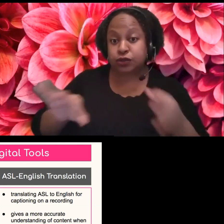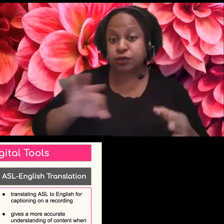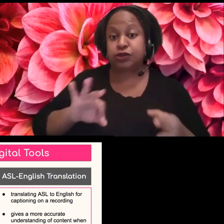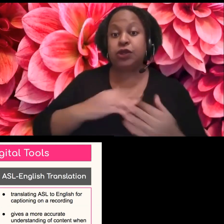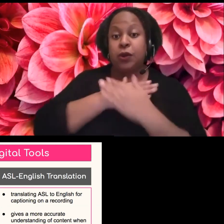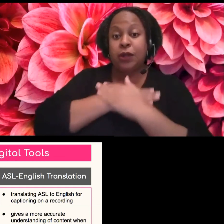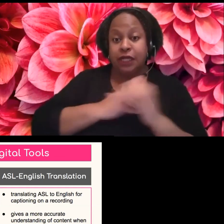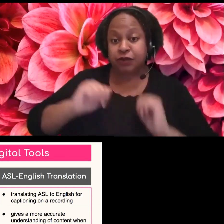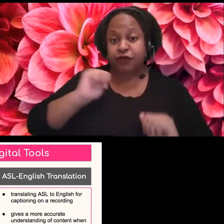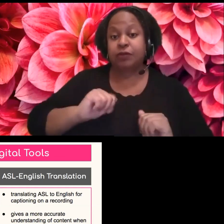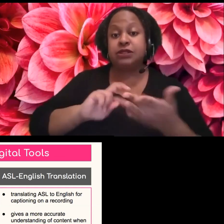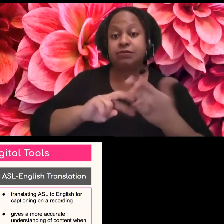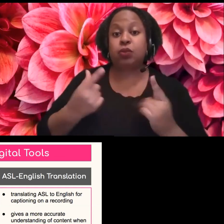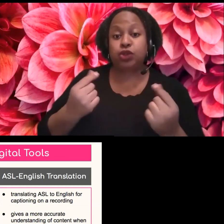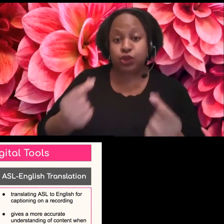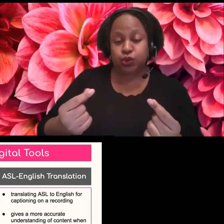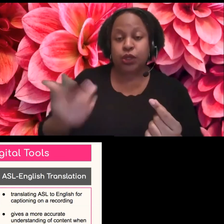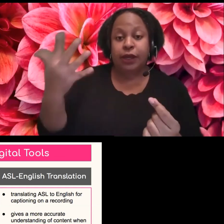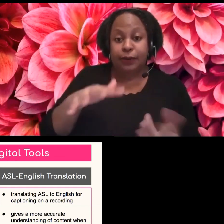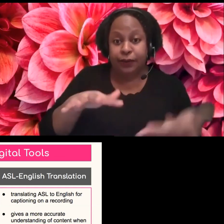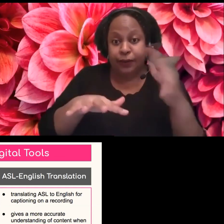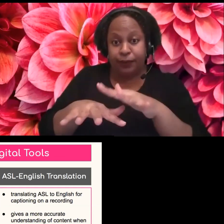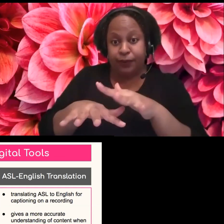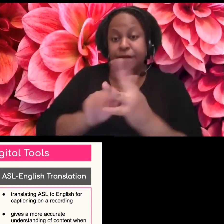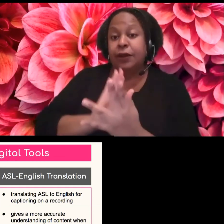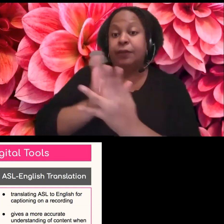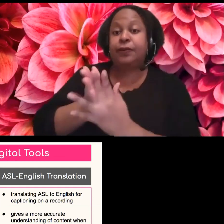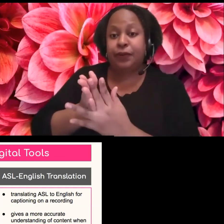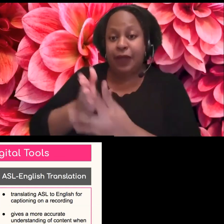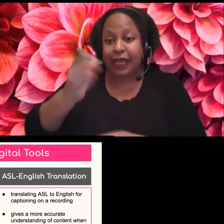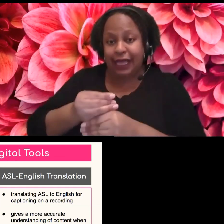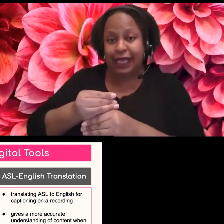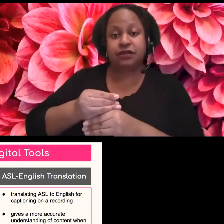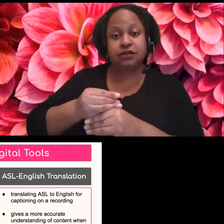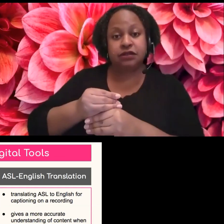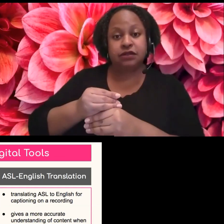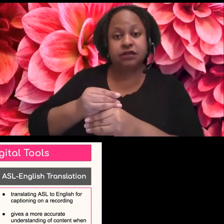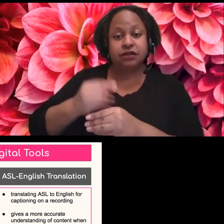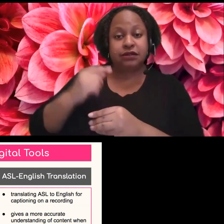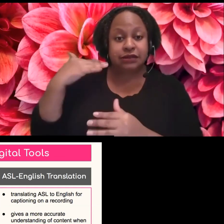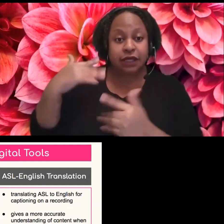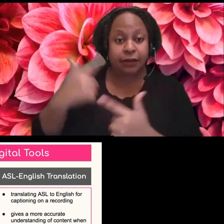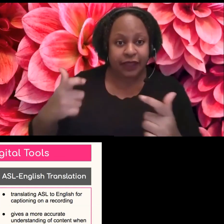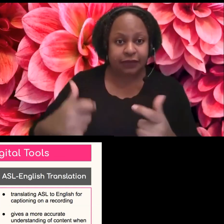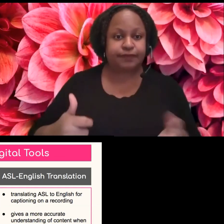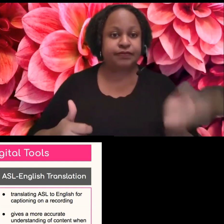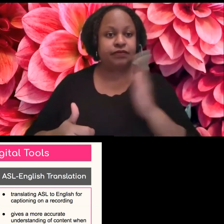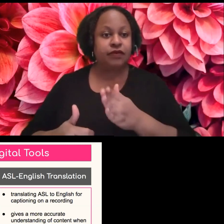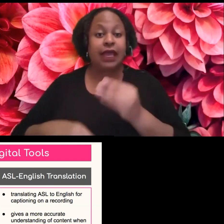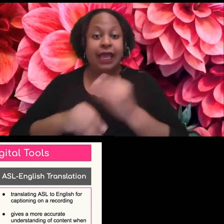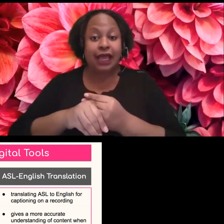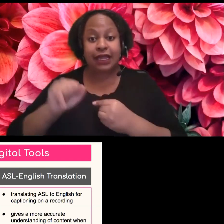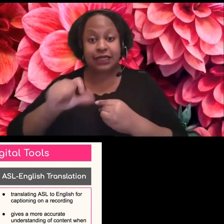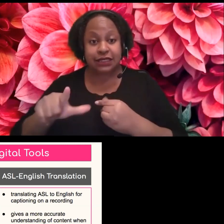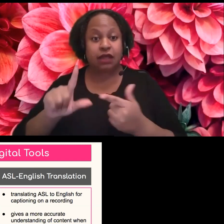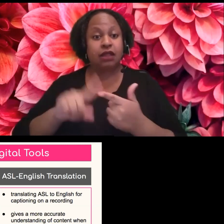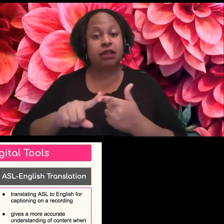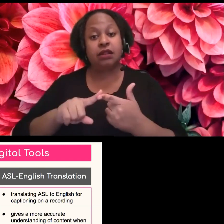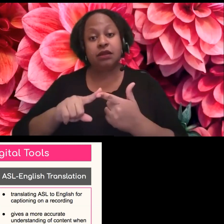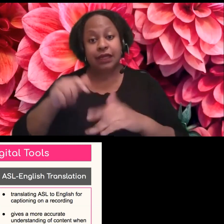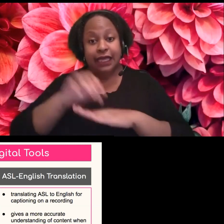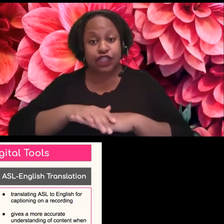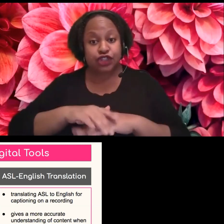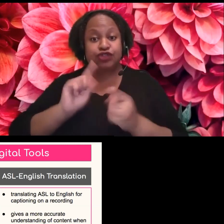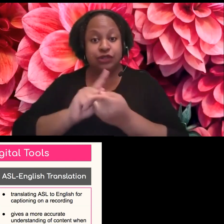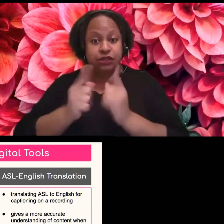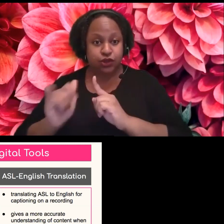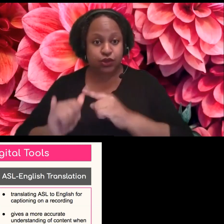also did put here ASL to English translation. Uh, and that's why I put that spectrum on for captioning because when you are translating ASL for English for